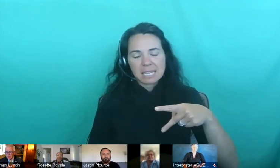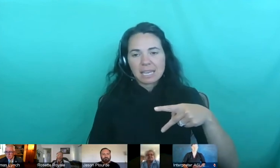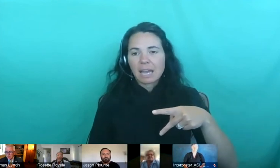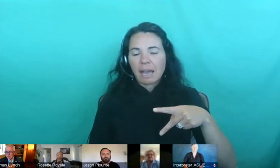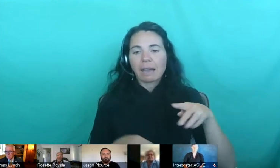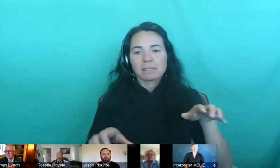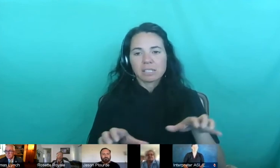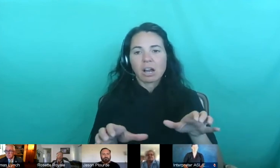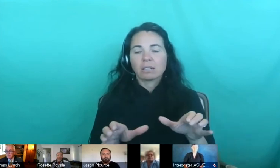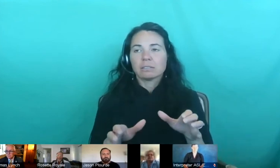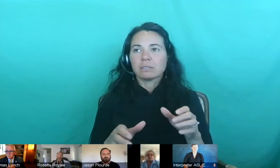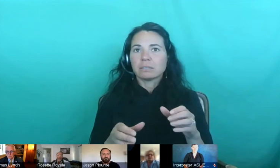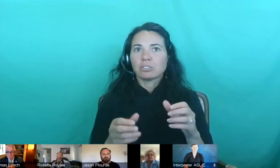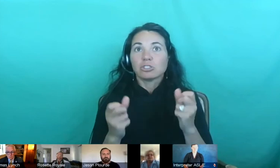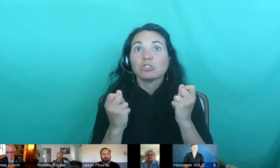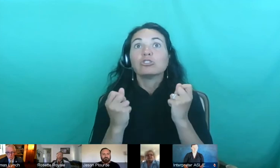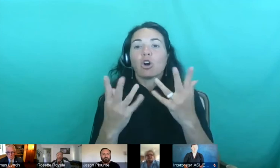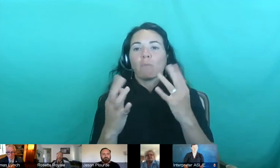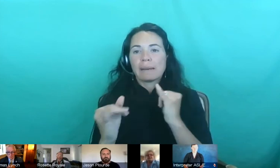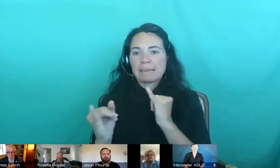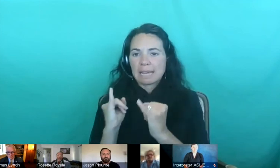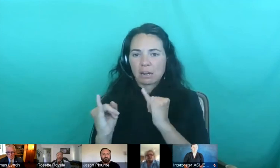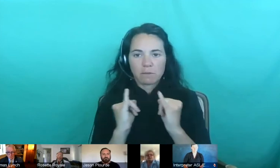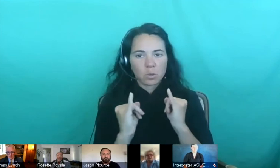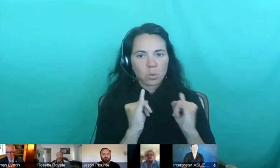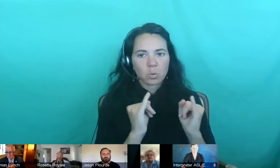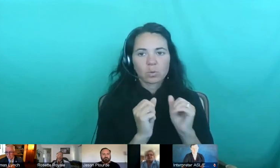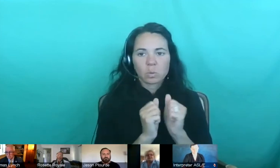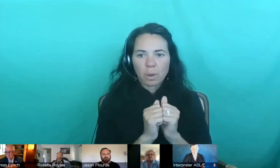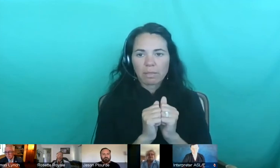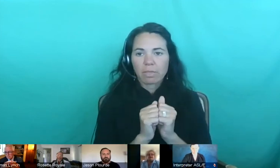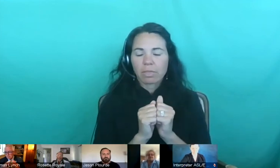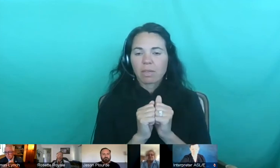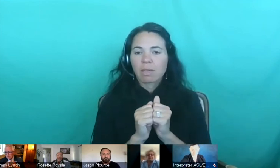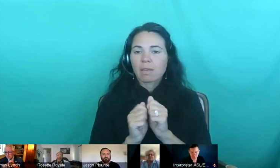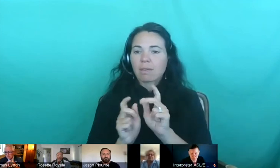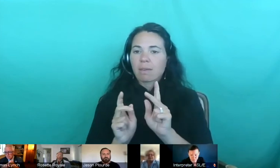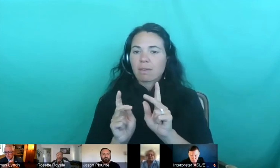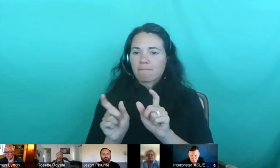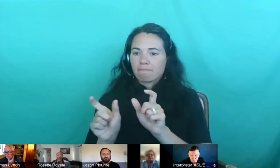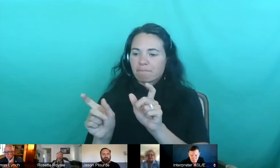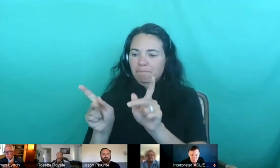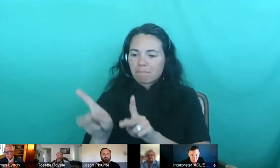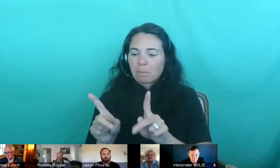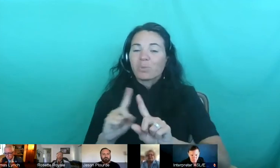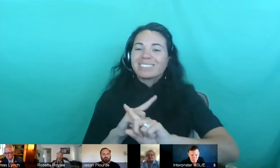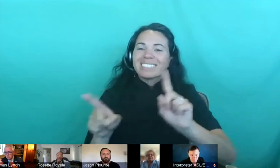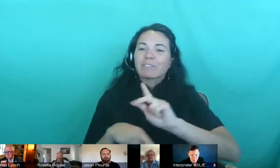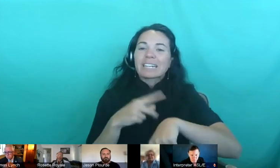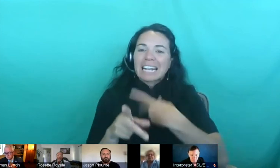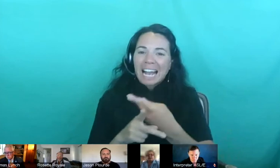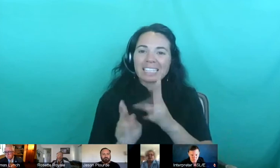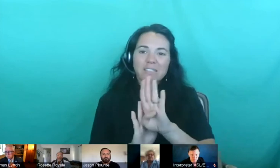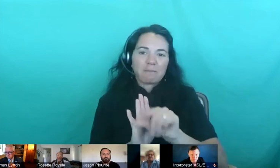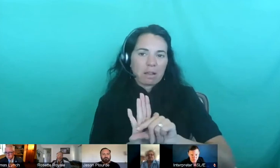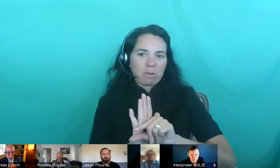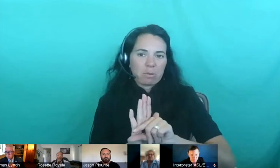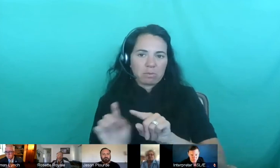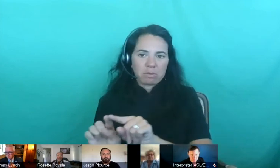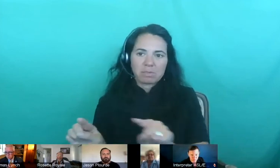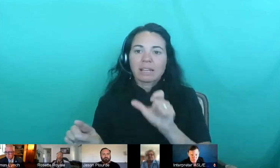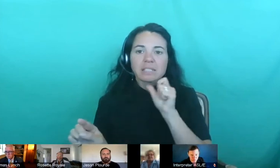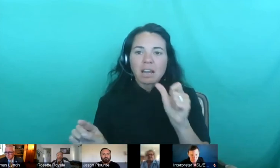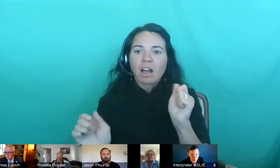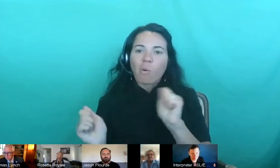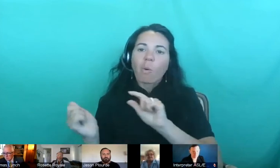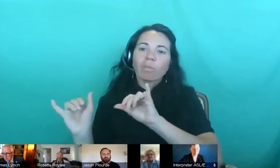many interviews with individuals who have different kinds of backgrounds. And it's, it's, all the same